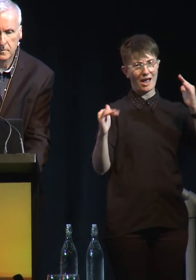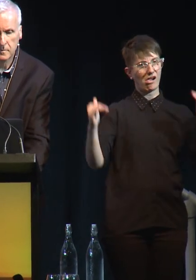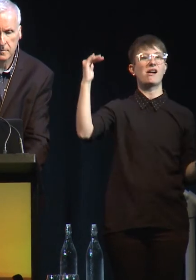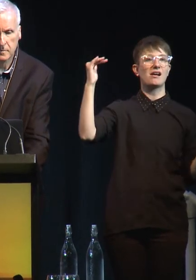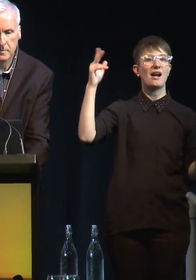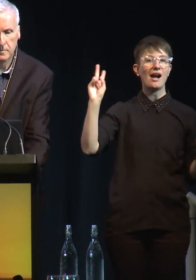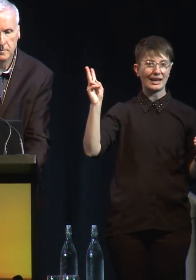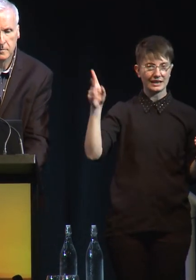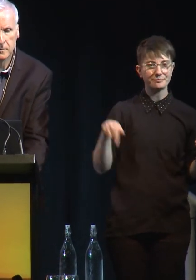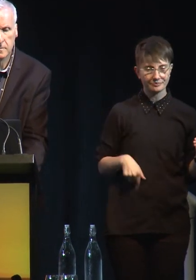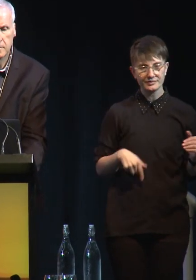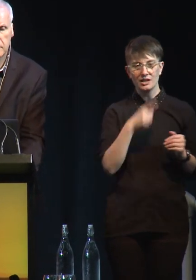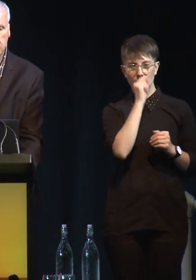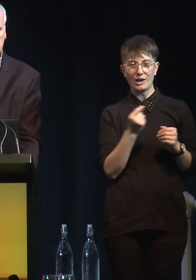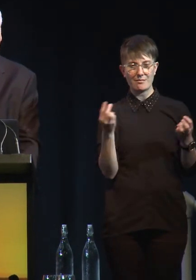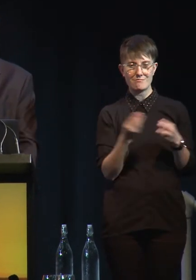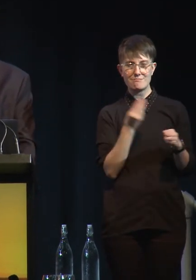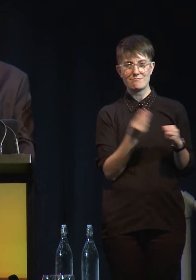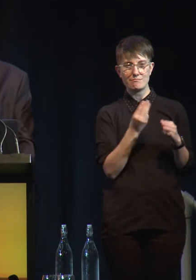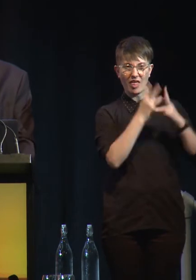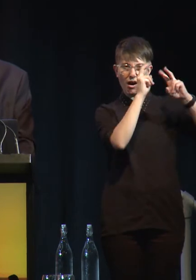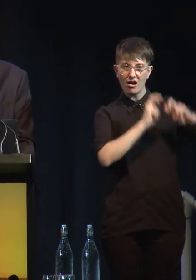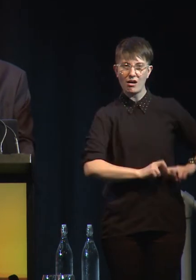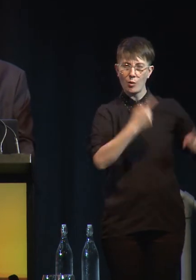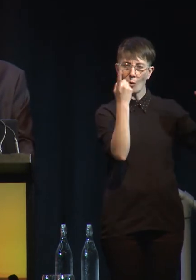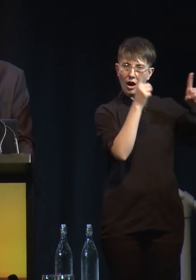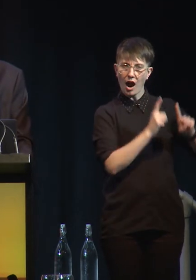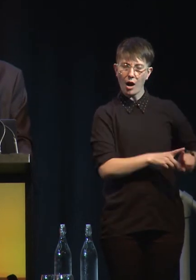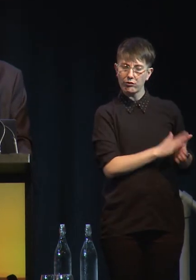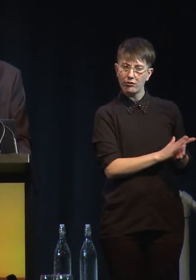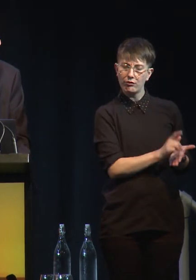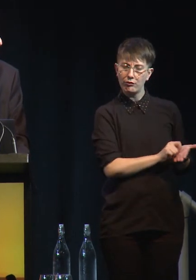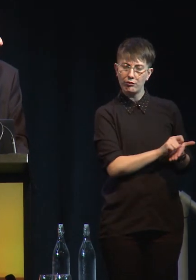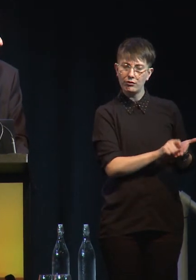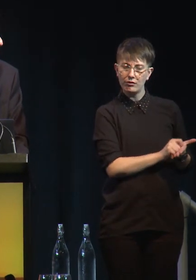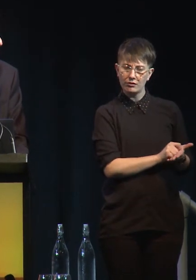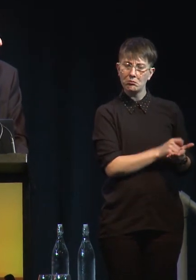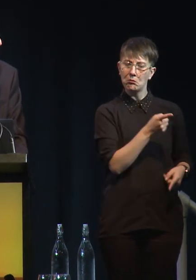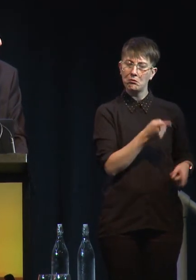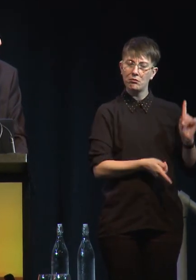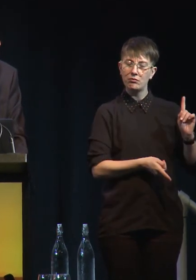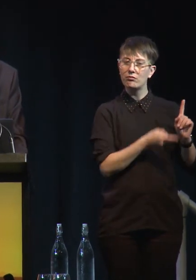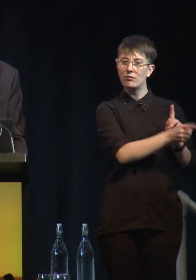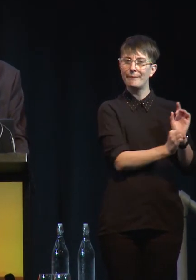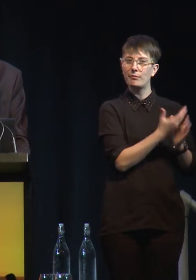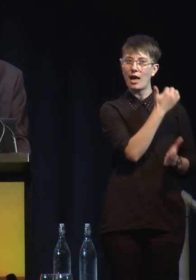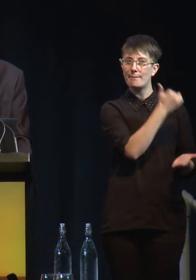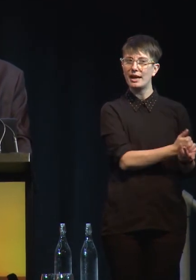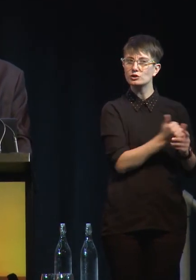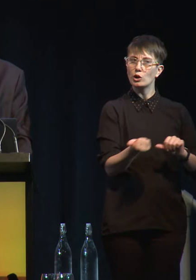do the math, and see that using a plant-based alternative, like beans, is a much better option.